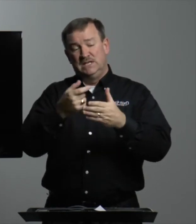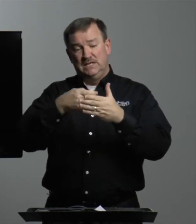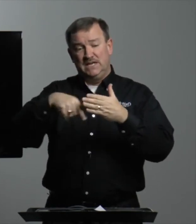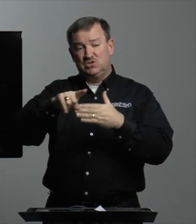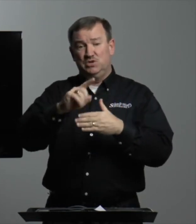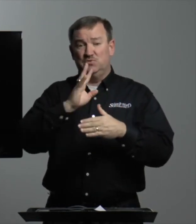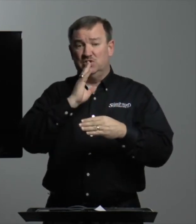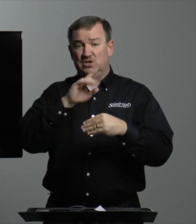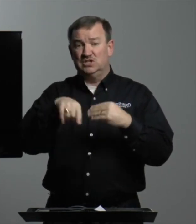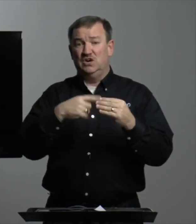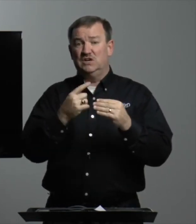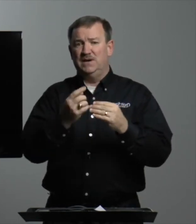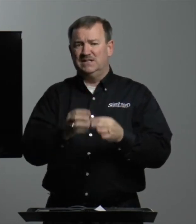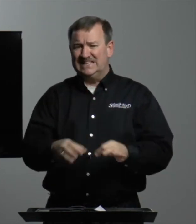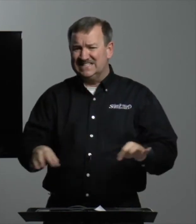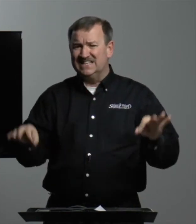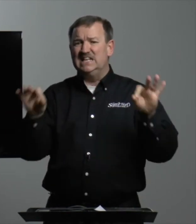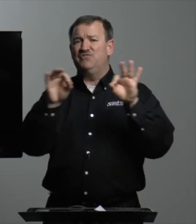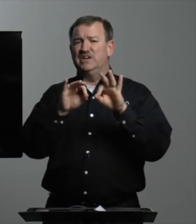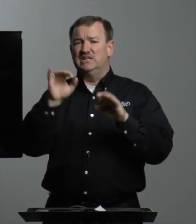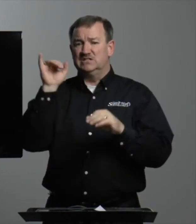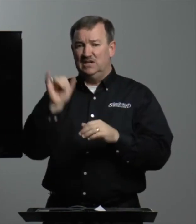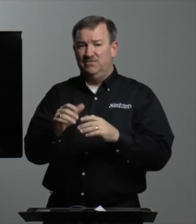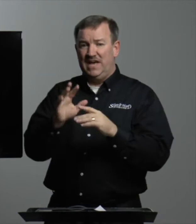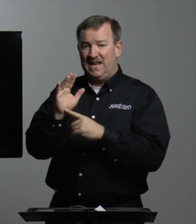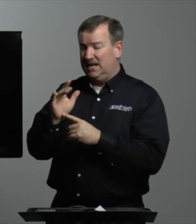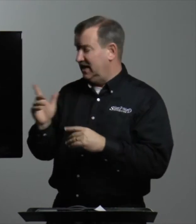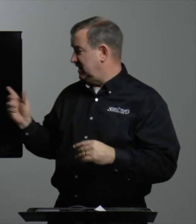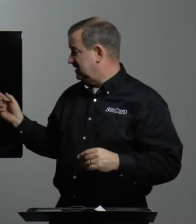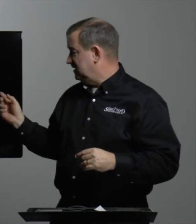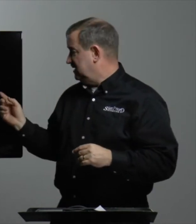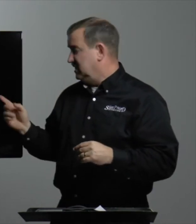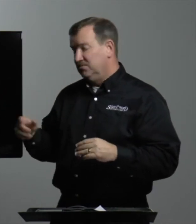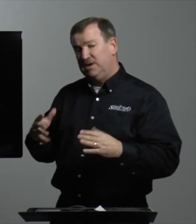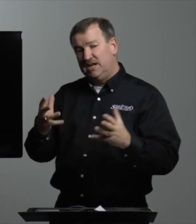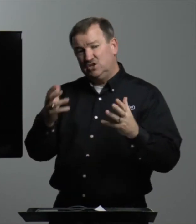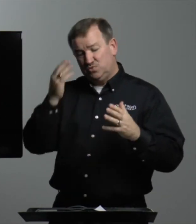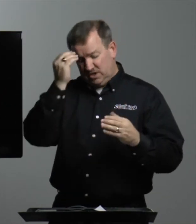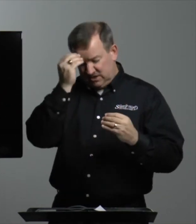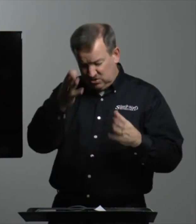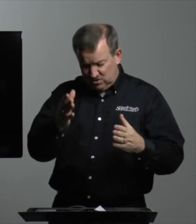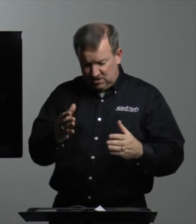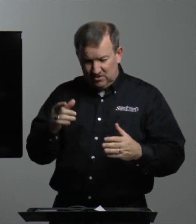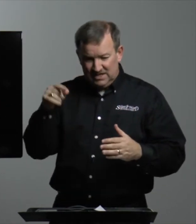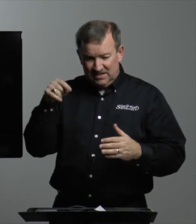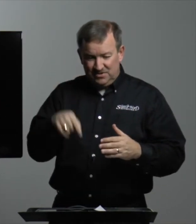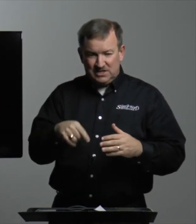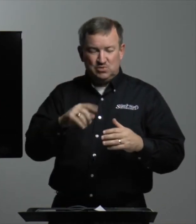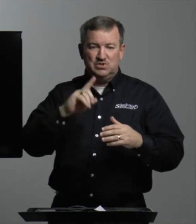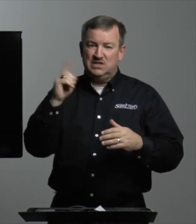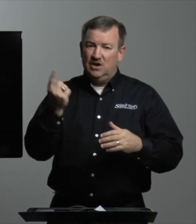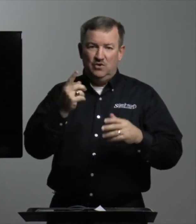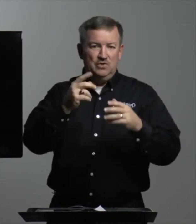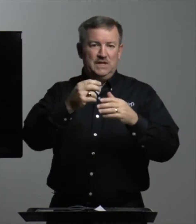Next week we're going to talk about the significance of that light. But I just want to let you know, this was the only